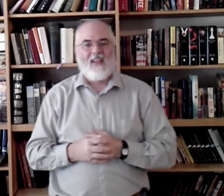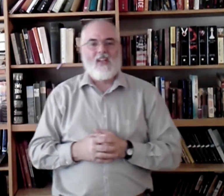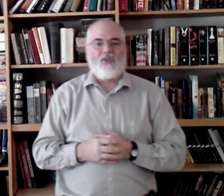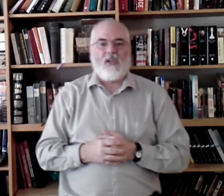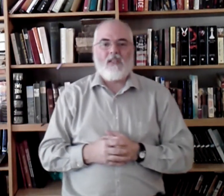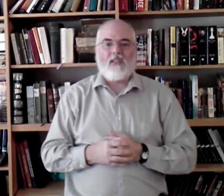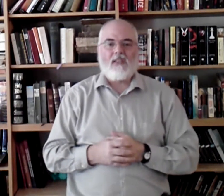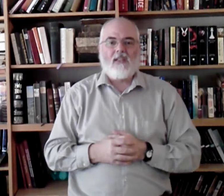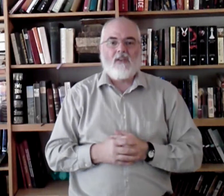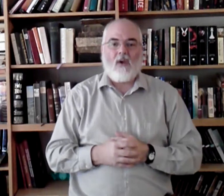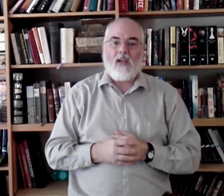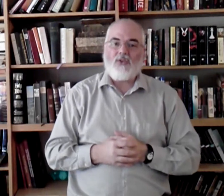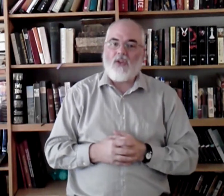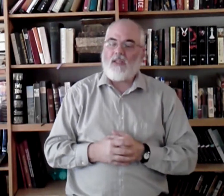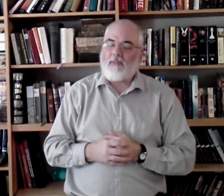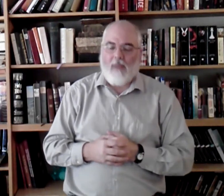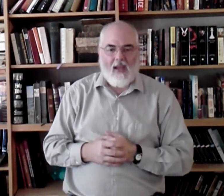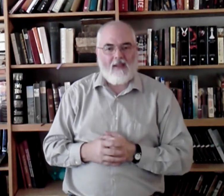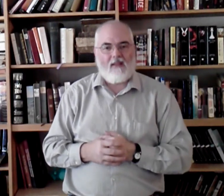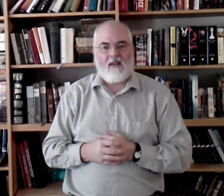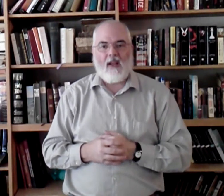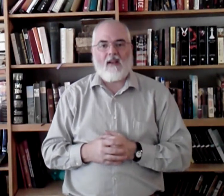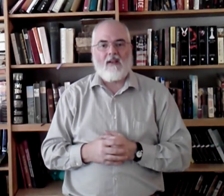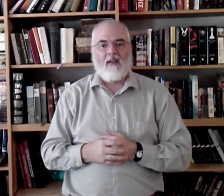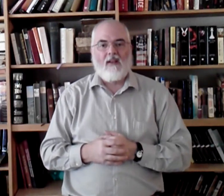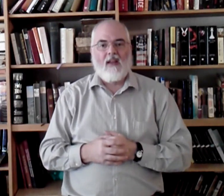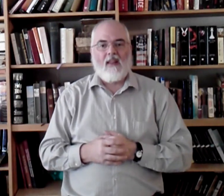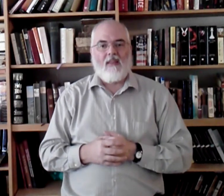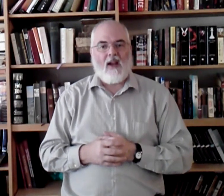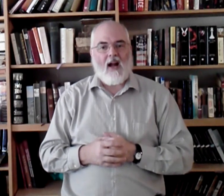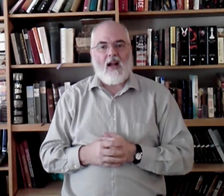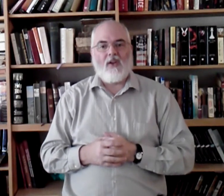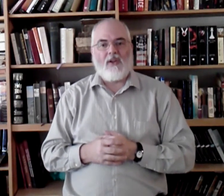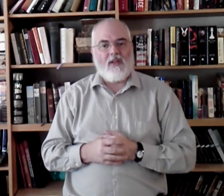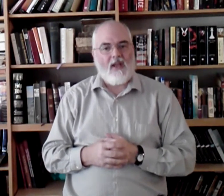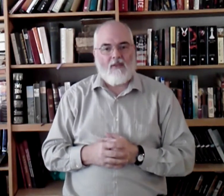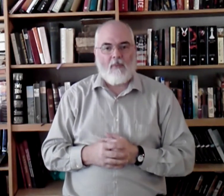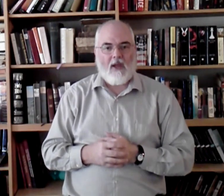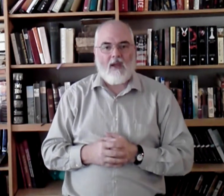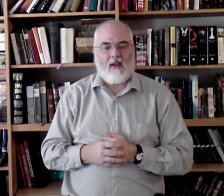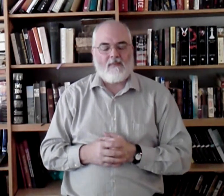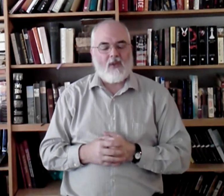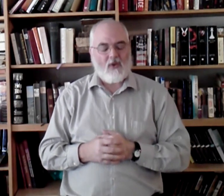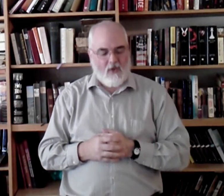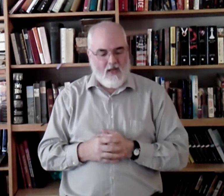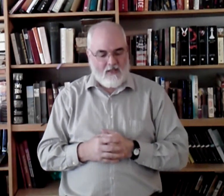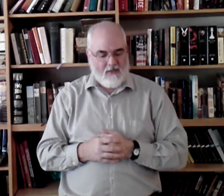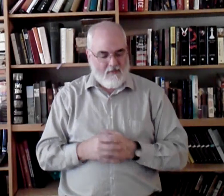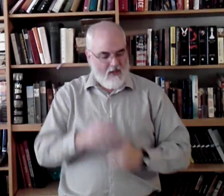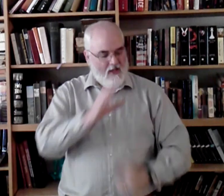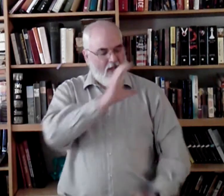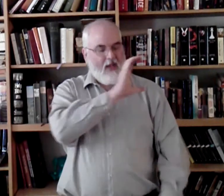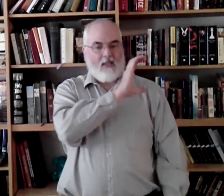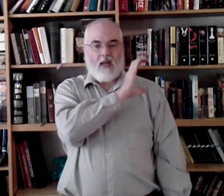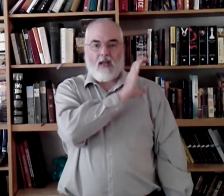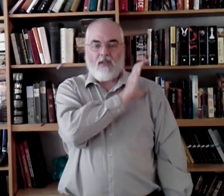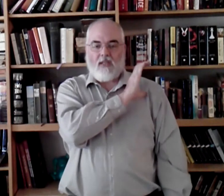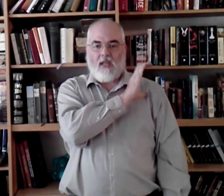Jesus, Christ Jesus paid the debt that I could never pay. Christ. The letter C,